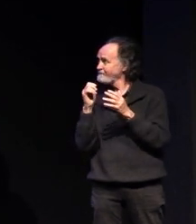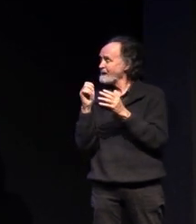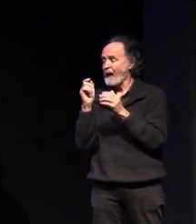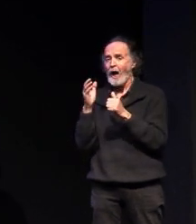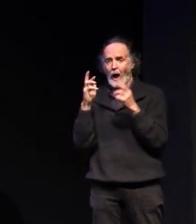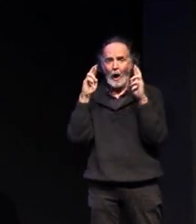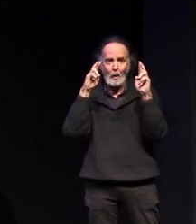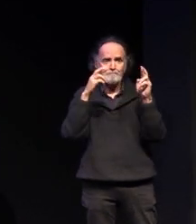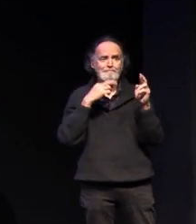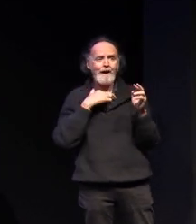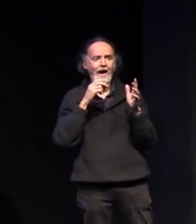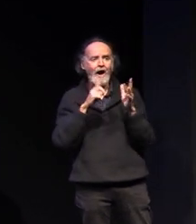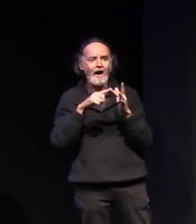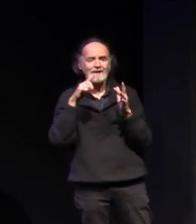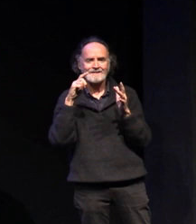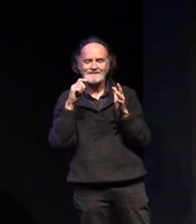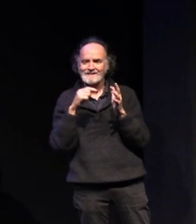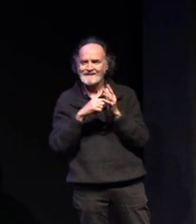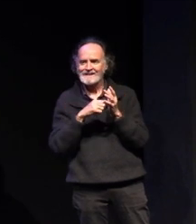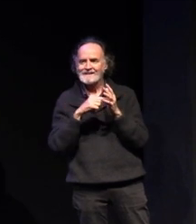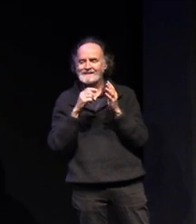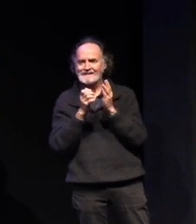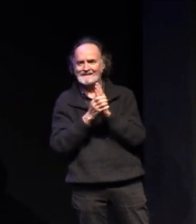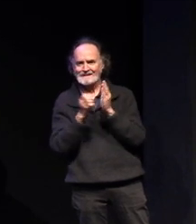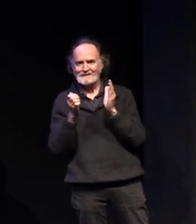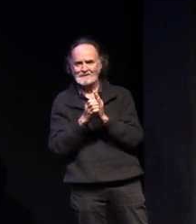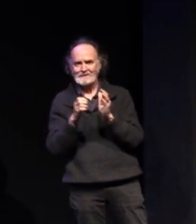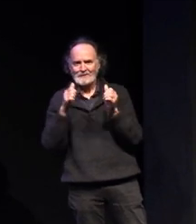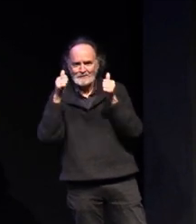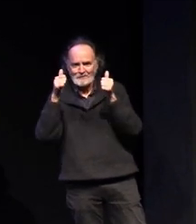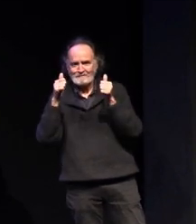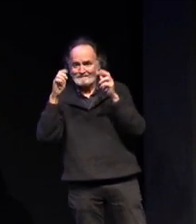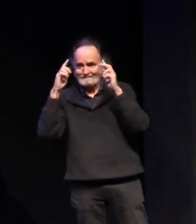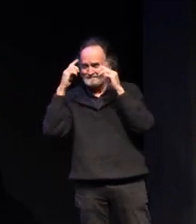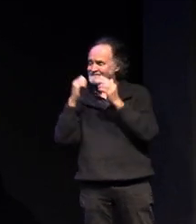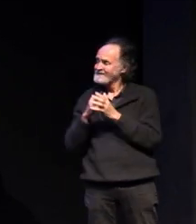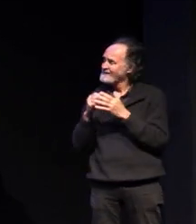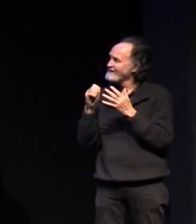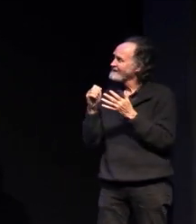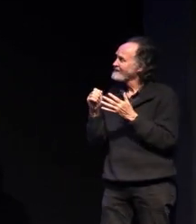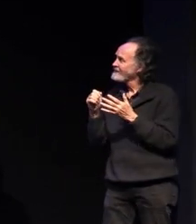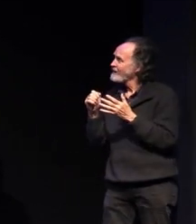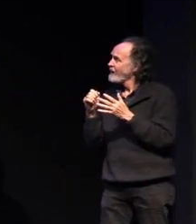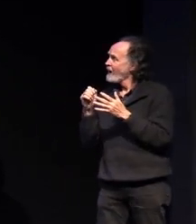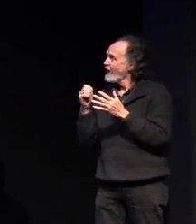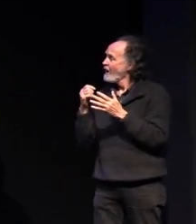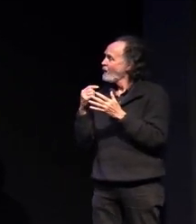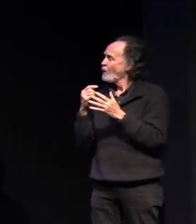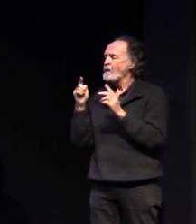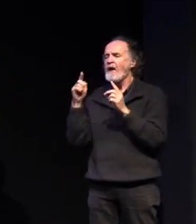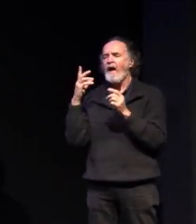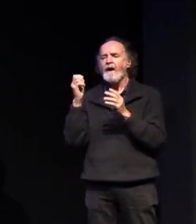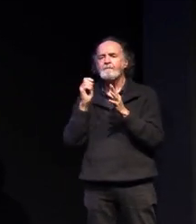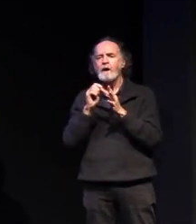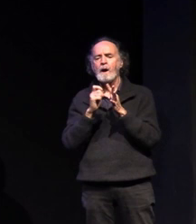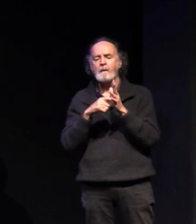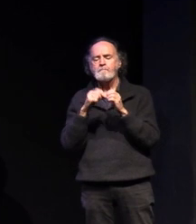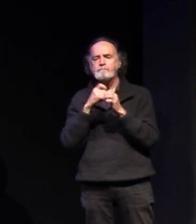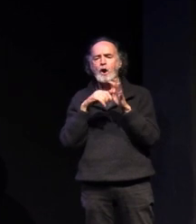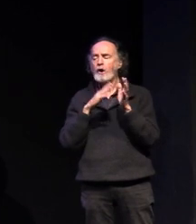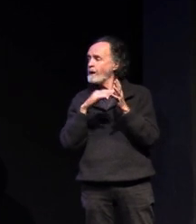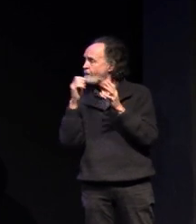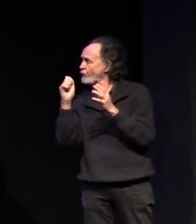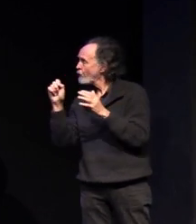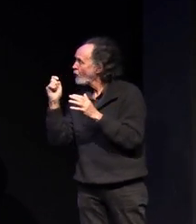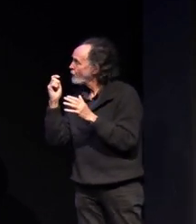tonight if i can manage this i'm sure everyone will be walking away tonight confident of that but we use a program a software called edval